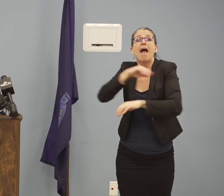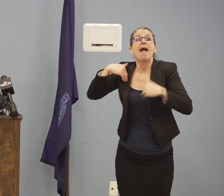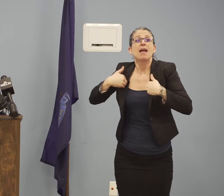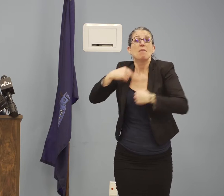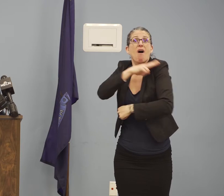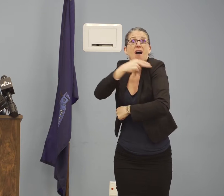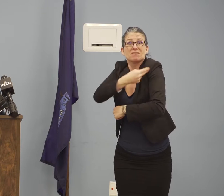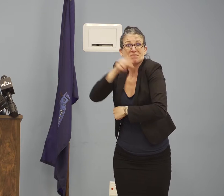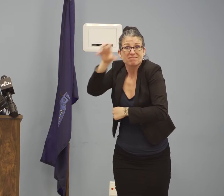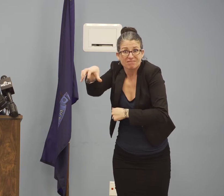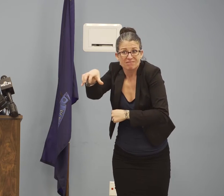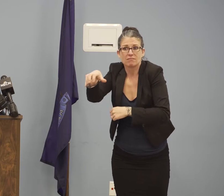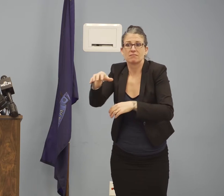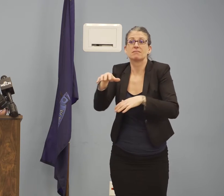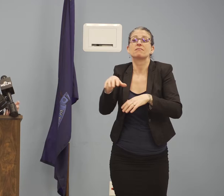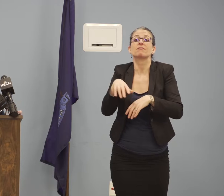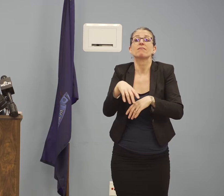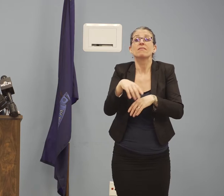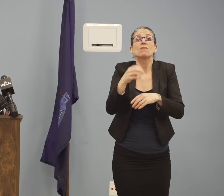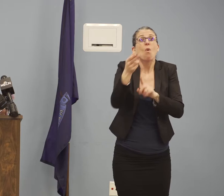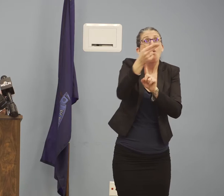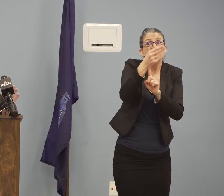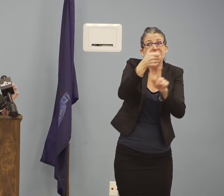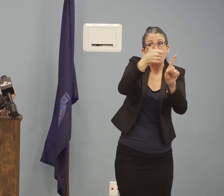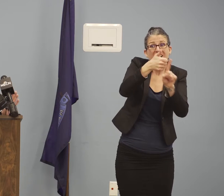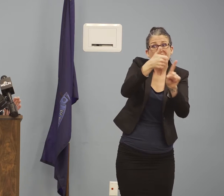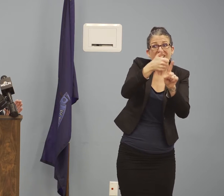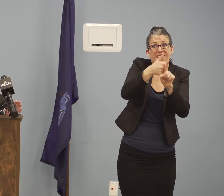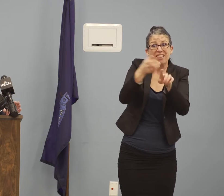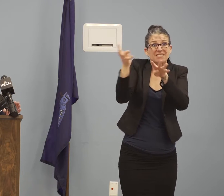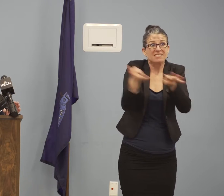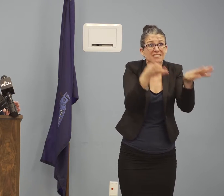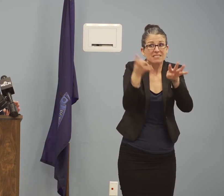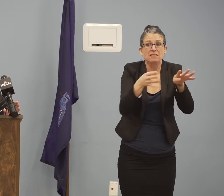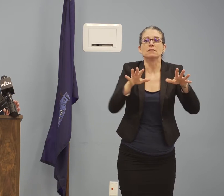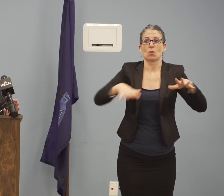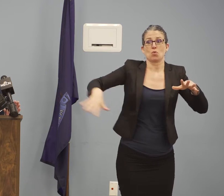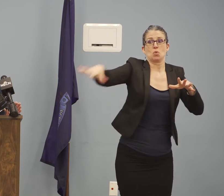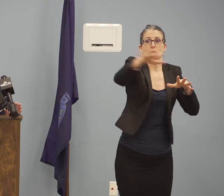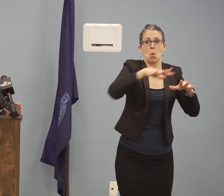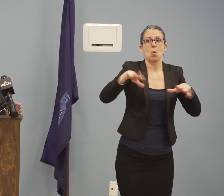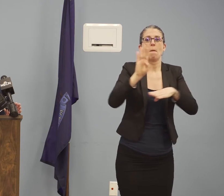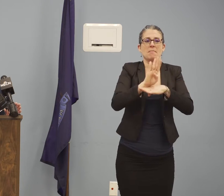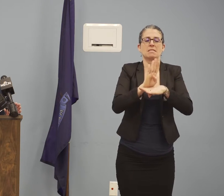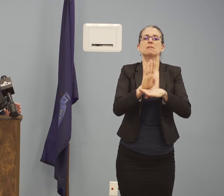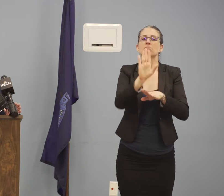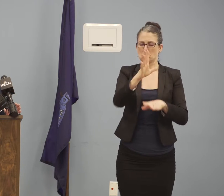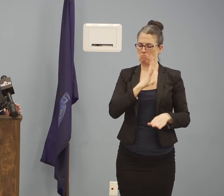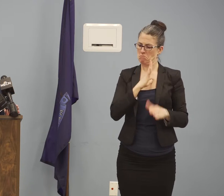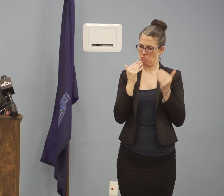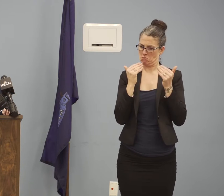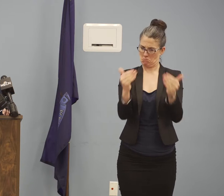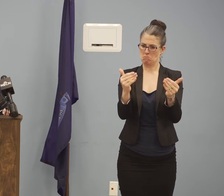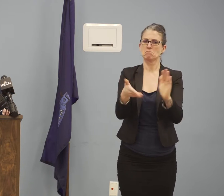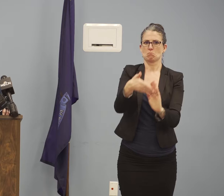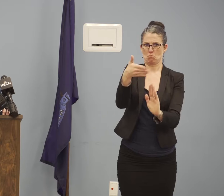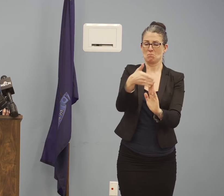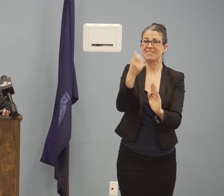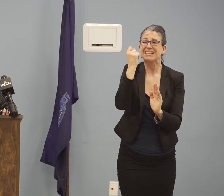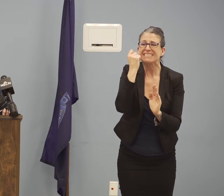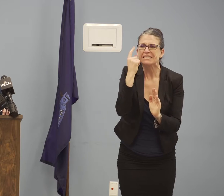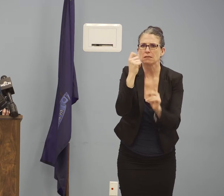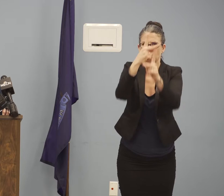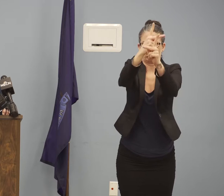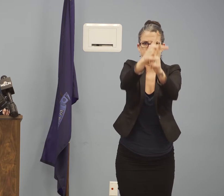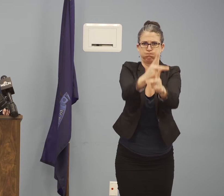hotel and commercial lodging. And although those businesses may remain open, I am strongly